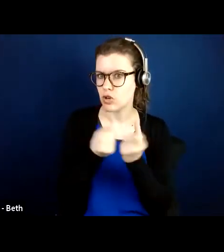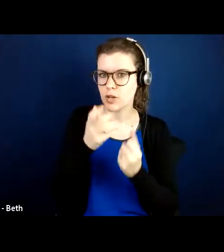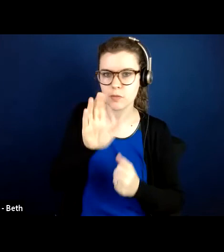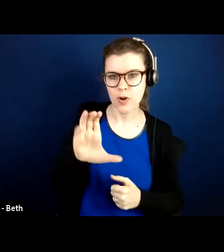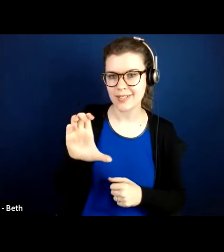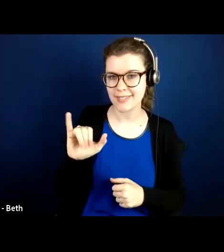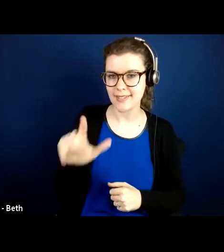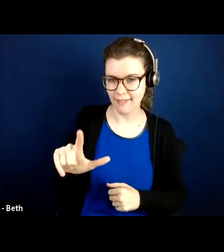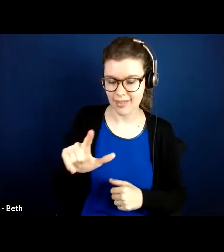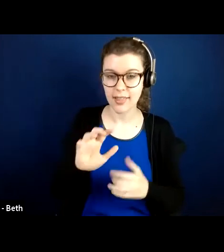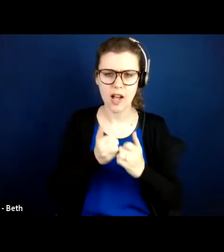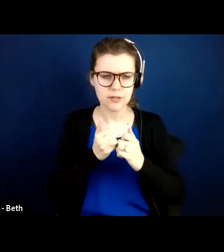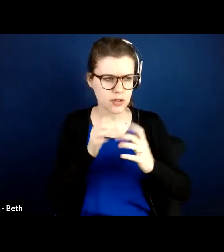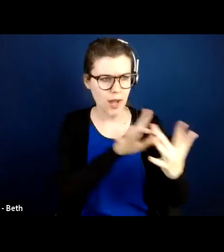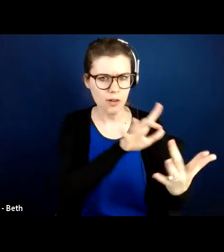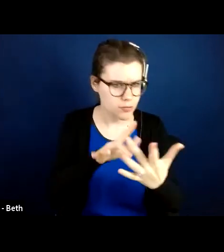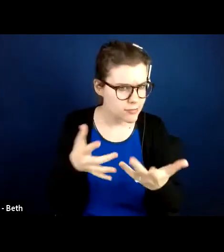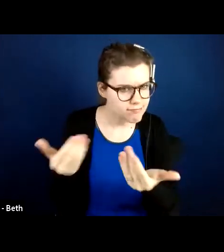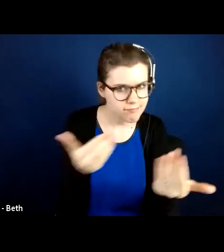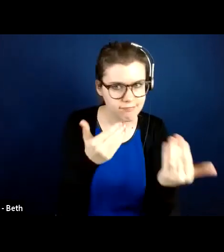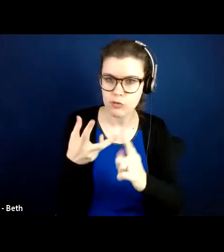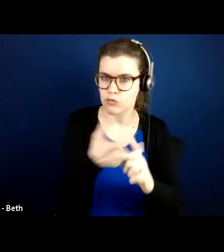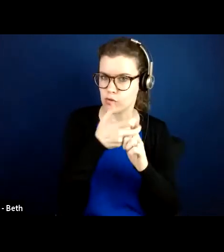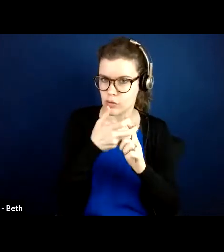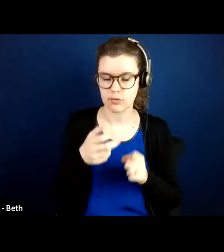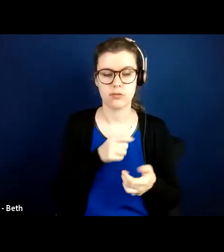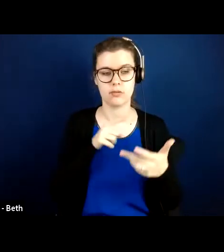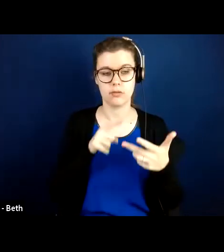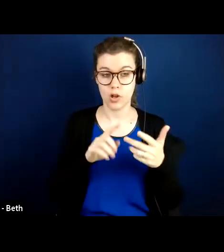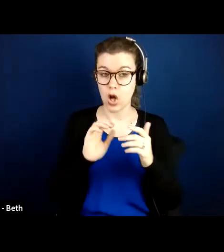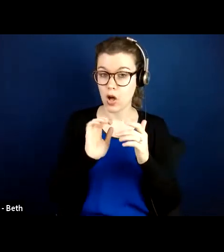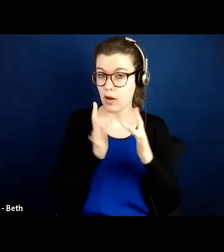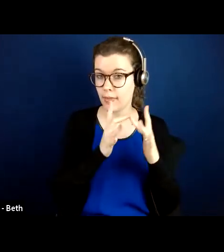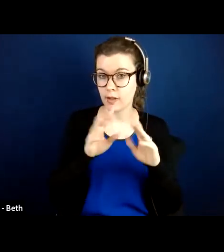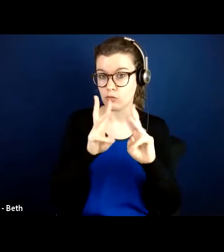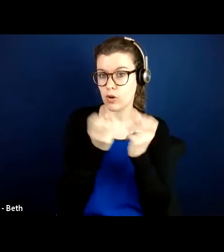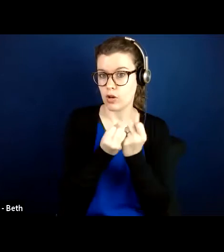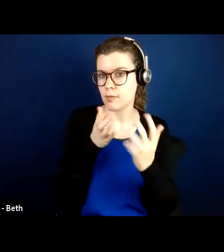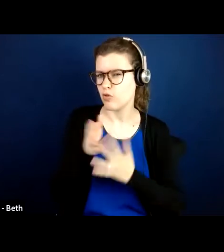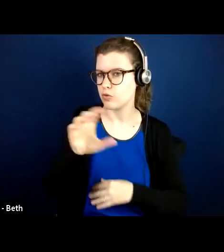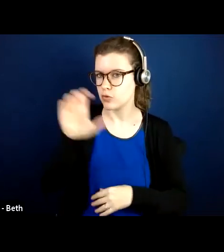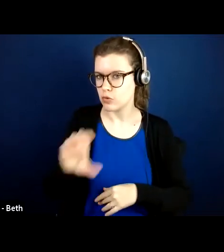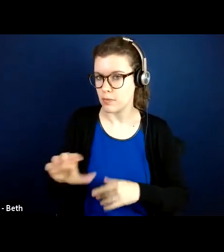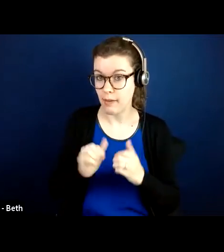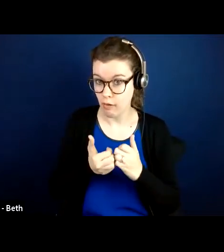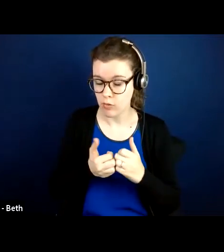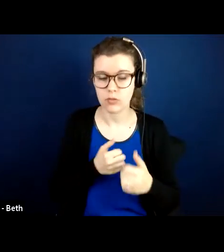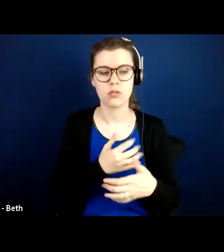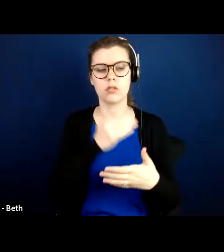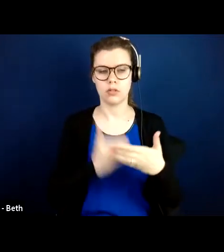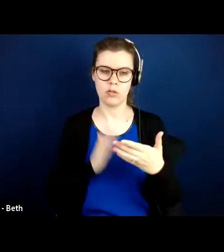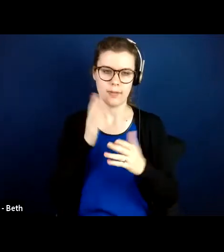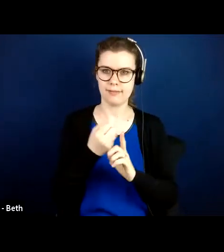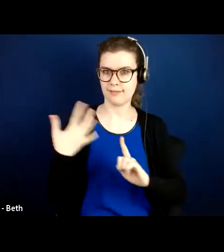outreach and recruitment, facilitating online workshops with Zoom. And then I'm going to tell you a little bit more about our program